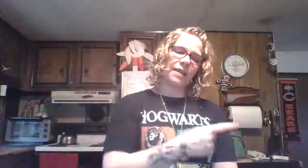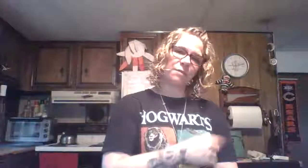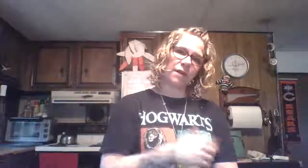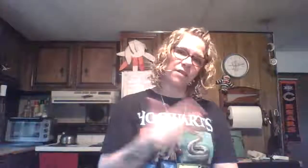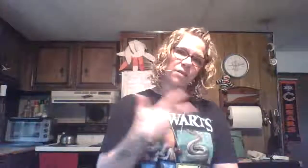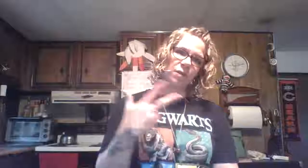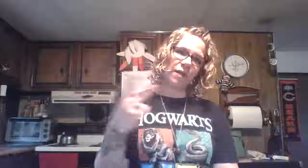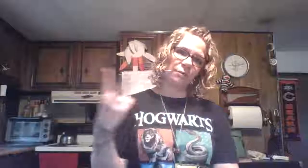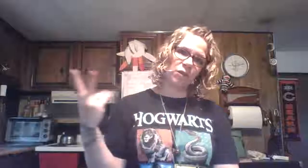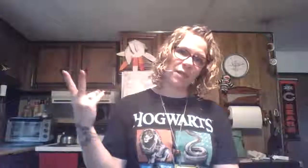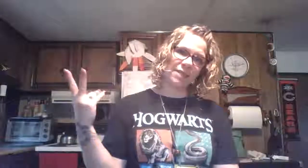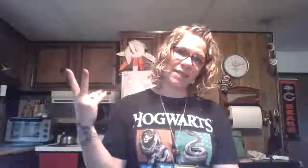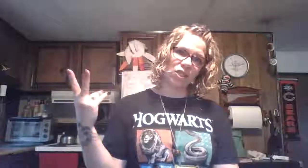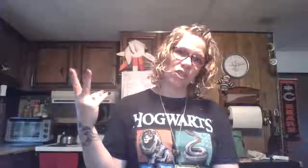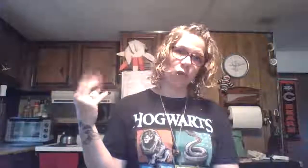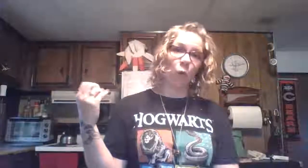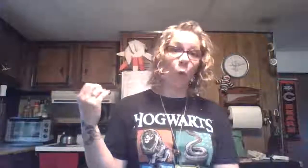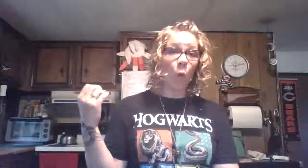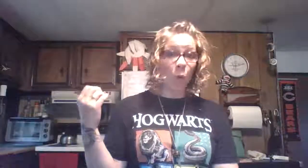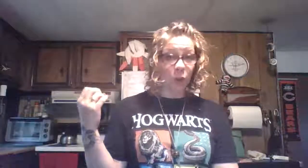Hotspots. Three of them. Two minutes each. Or